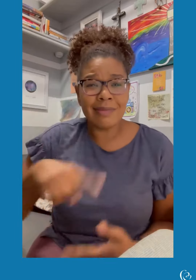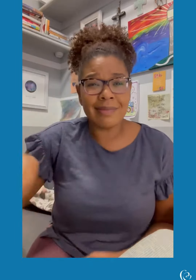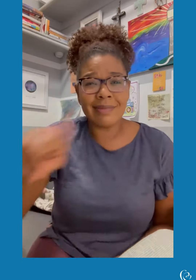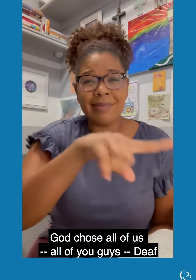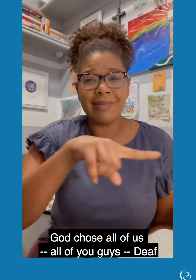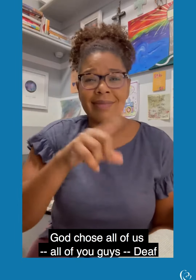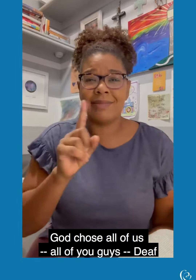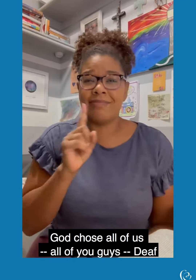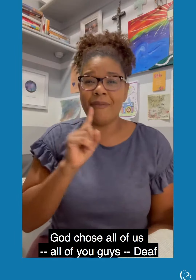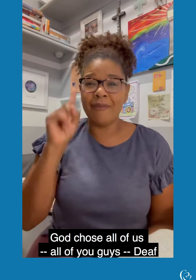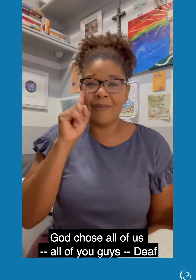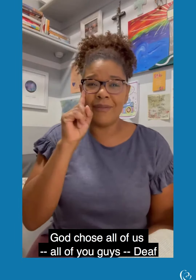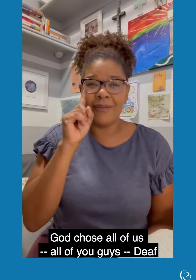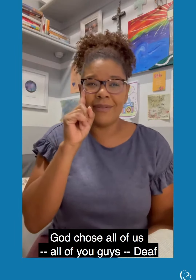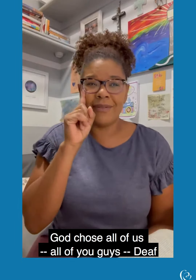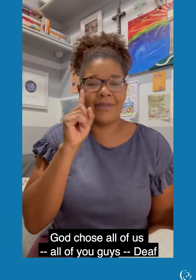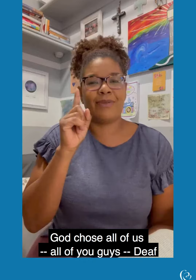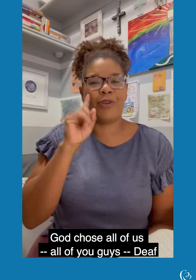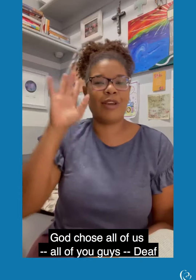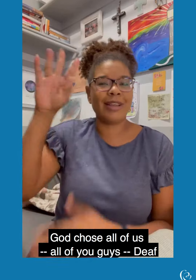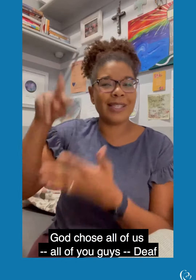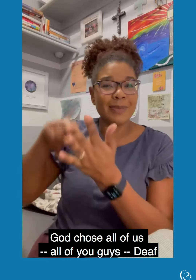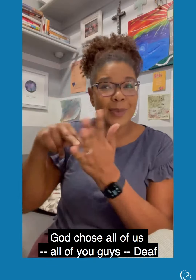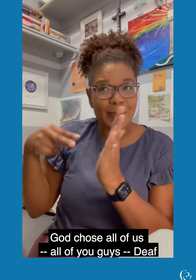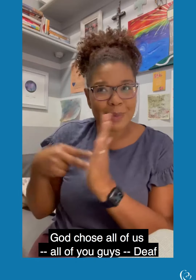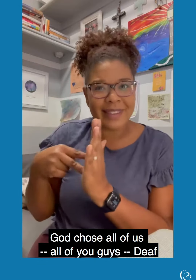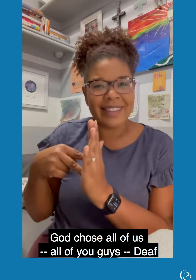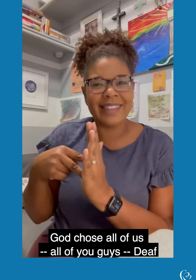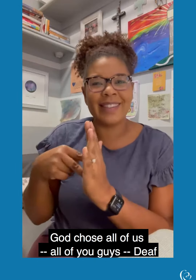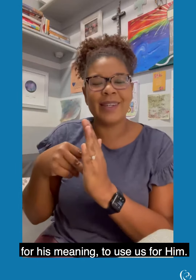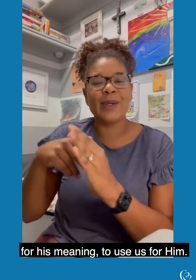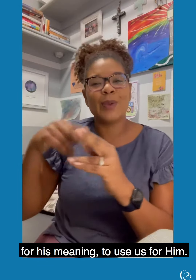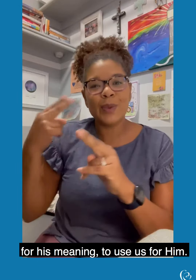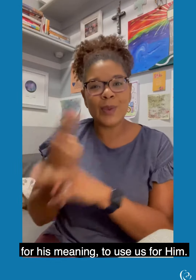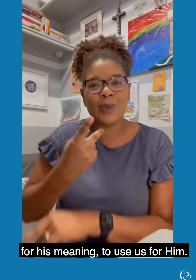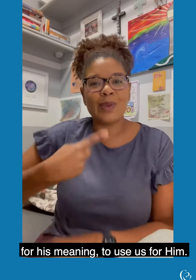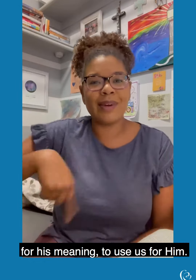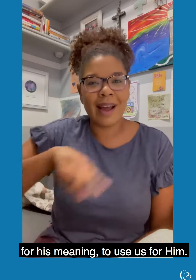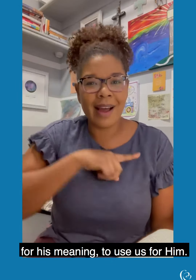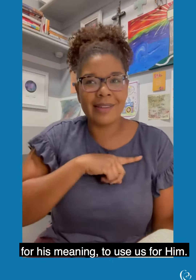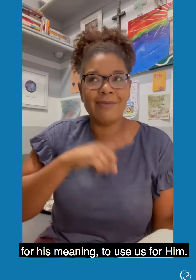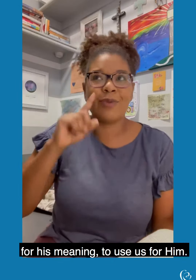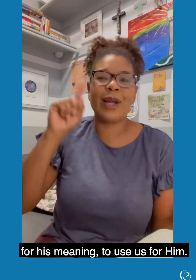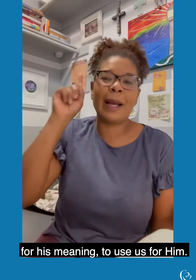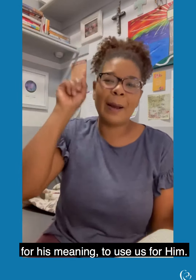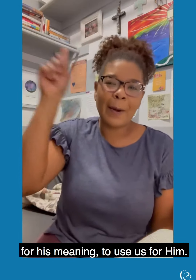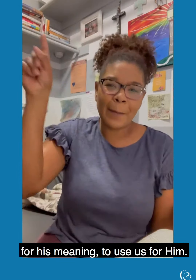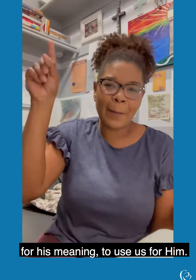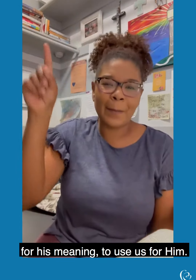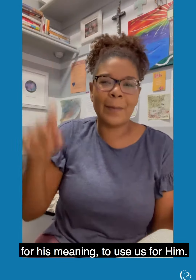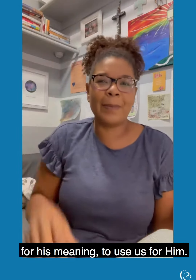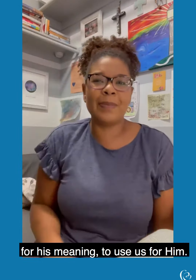God chose all of us, all of you deaf, for his meaning, to use us, for him.